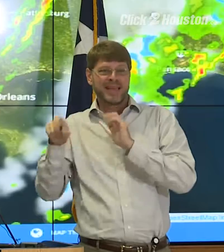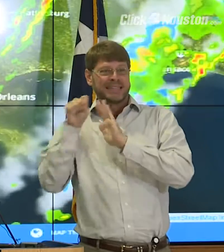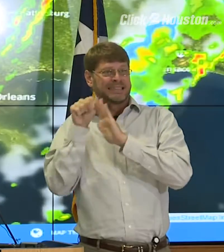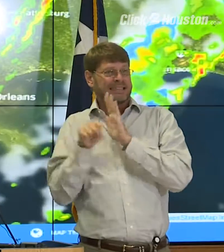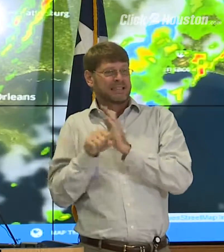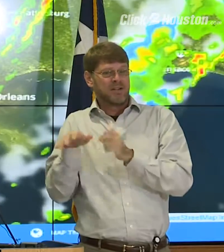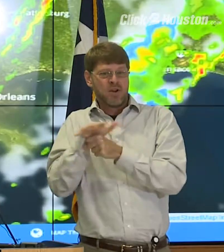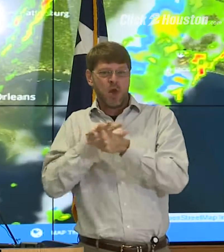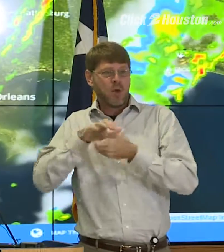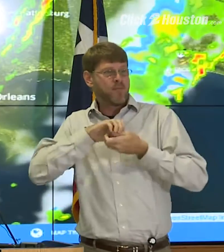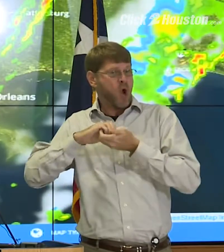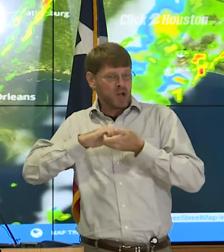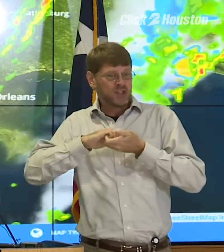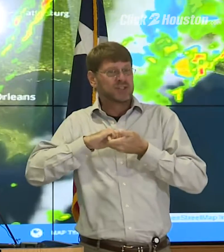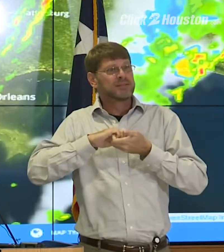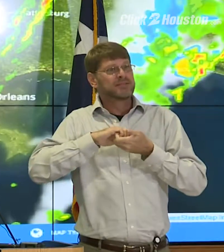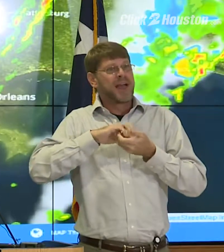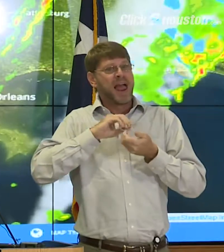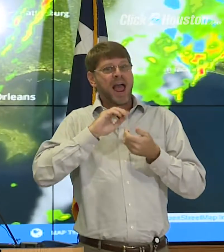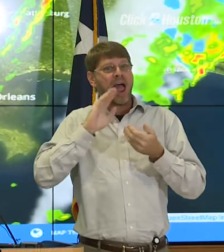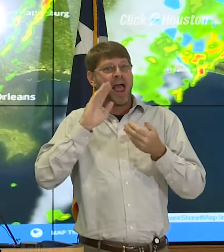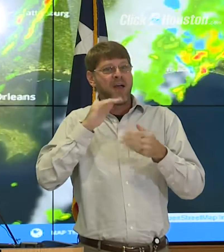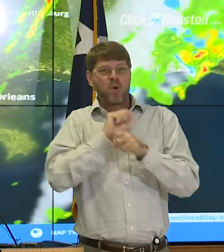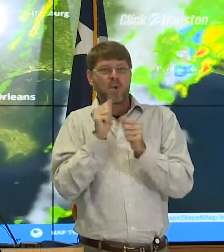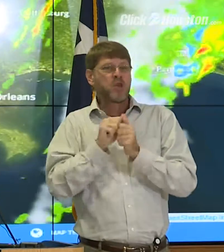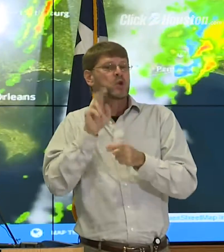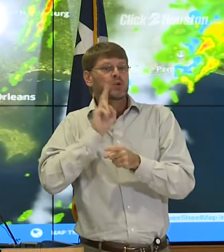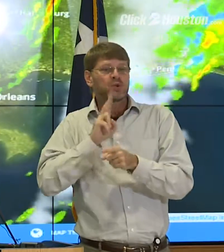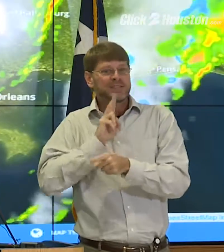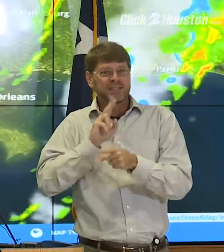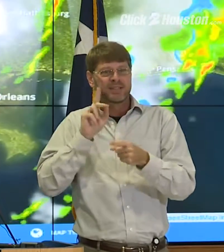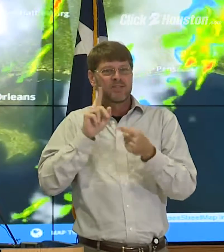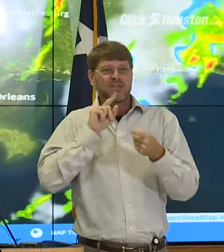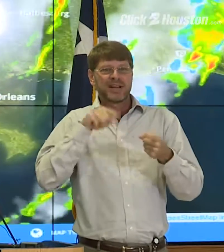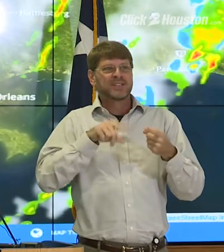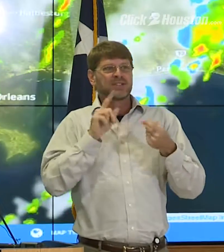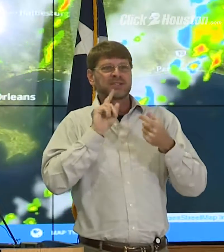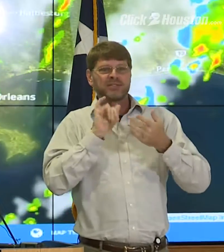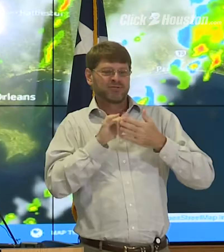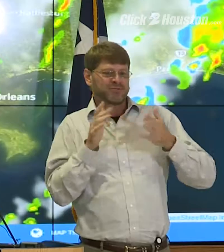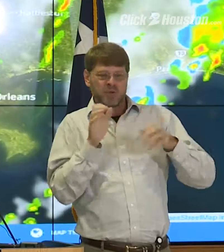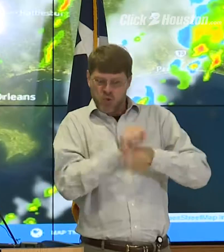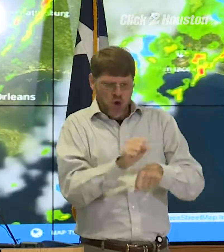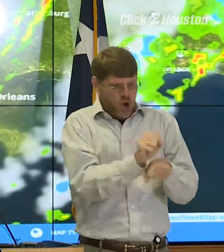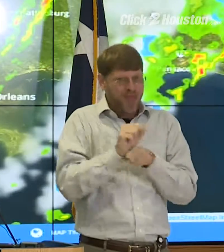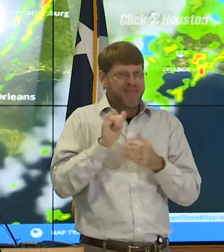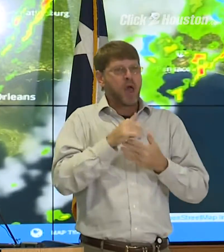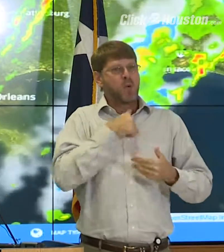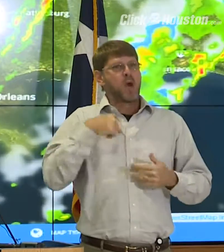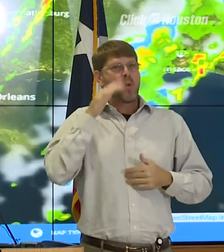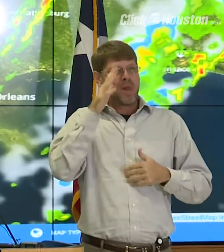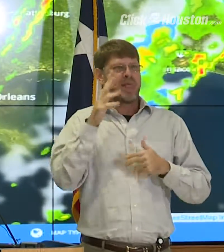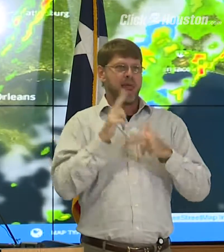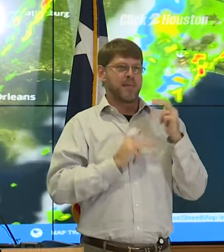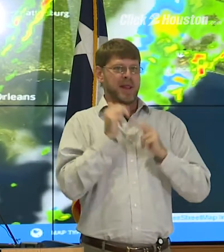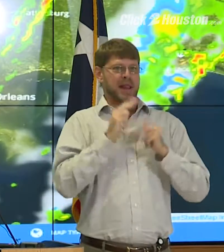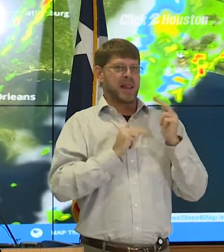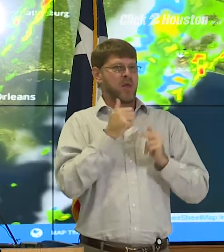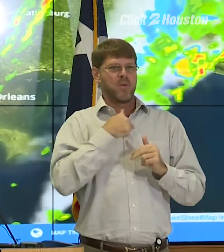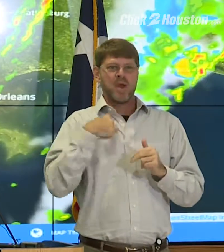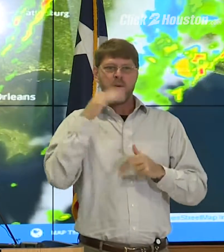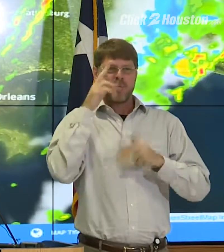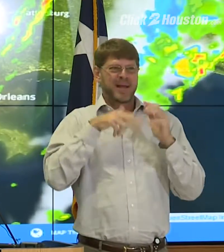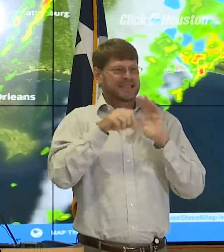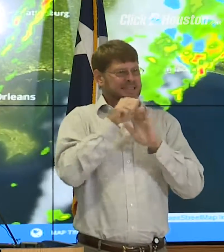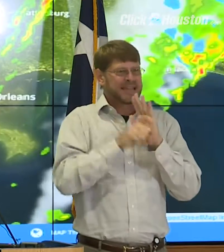counterparts. And an old ops chief I work with used to define as this. He said, a patchwork quilt. He said, we will build with the BOADs, we will